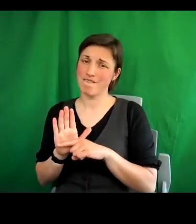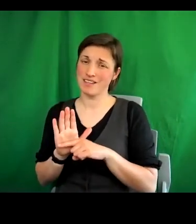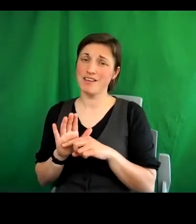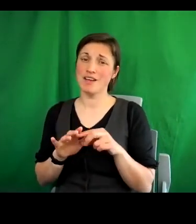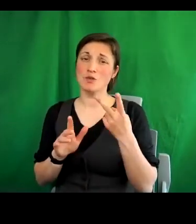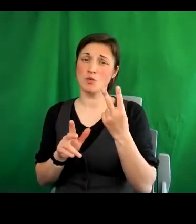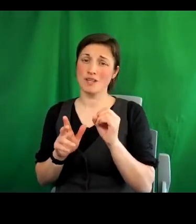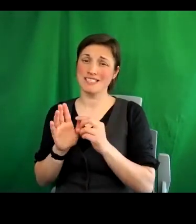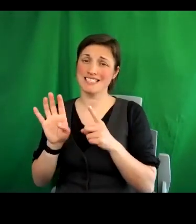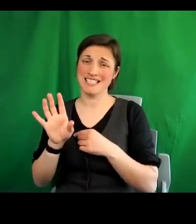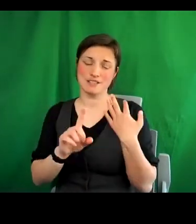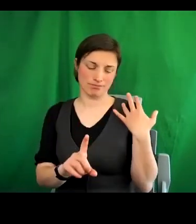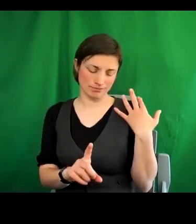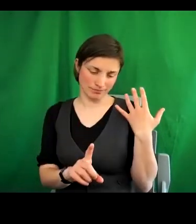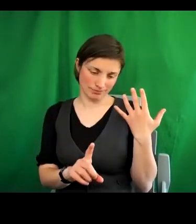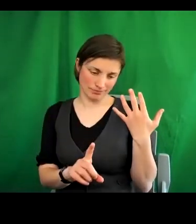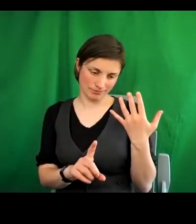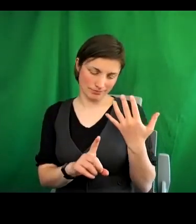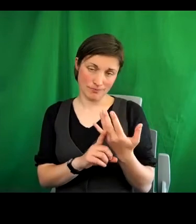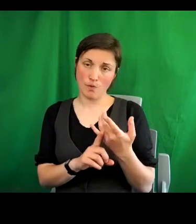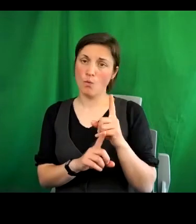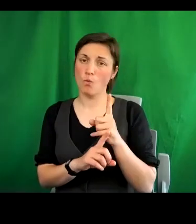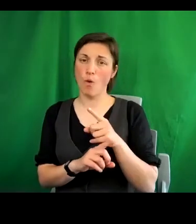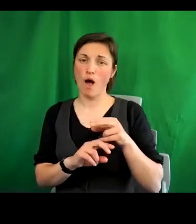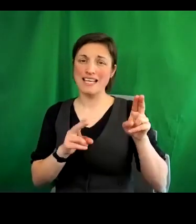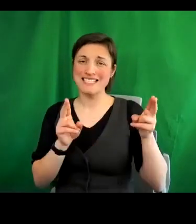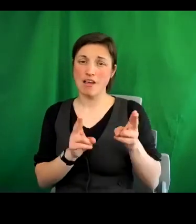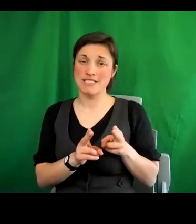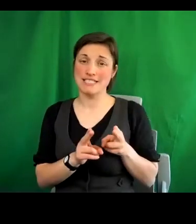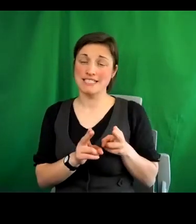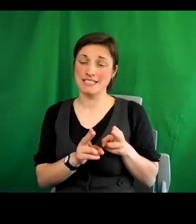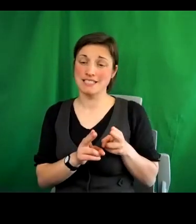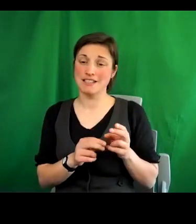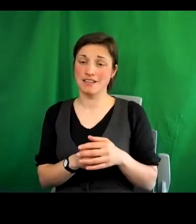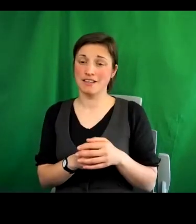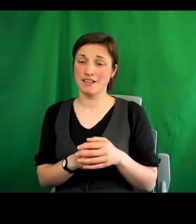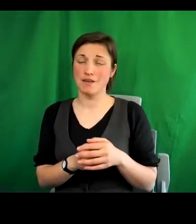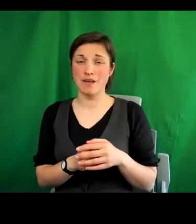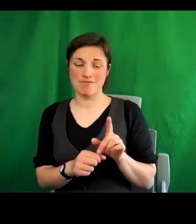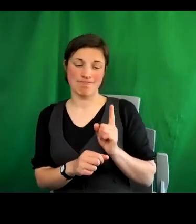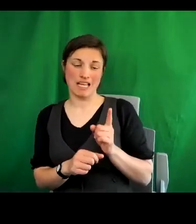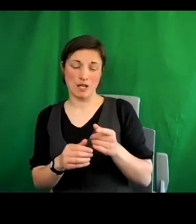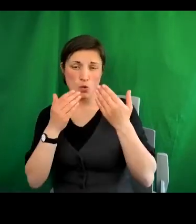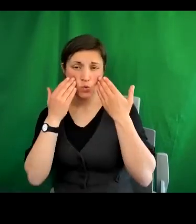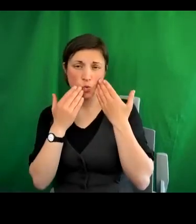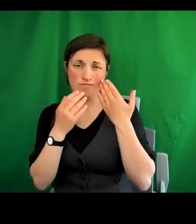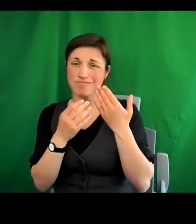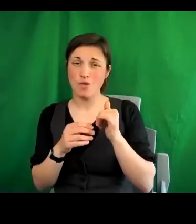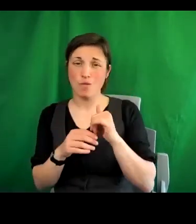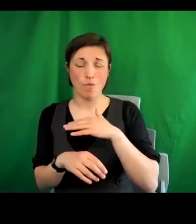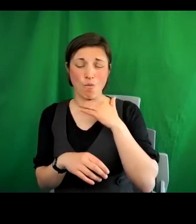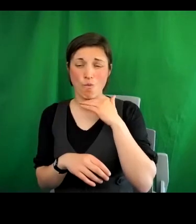years. And that was the decade of austerity, which had pointed to the the lack of economic and social rights,